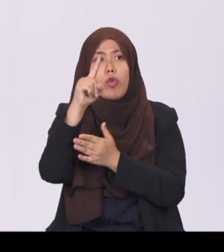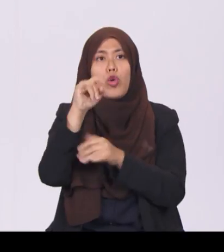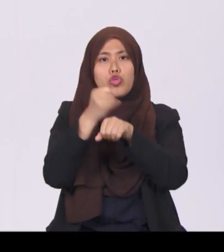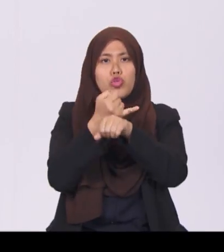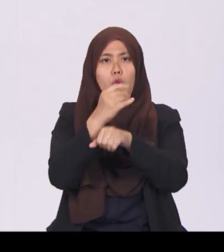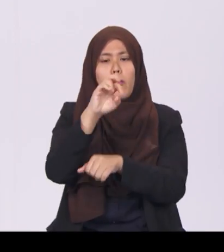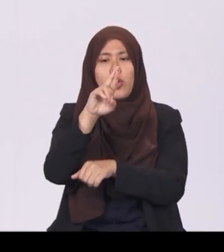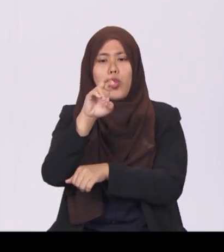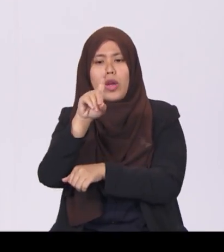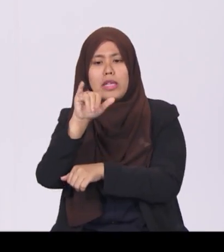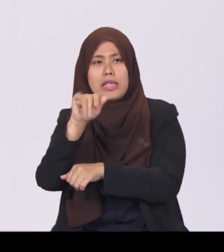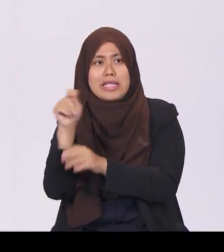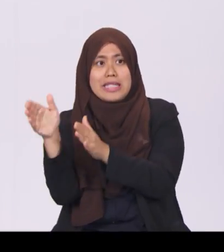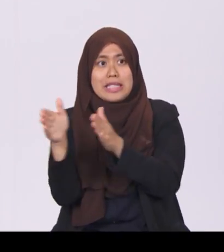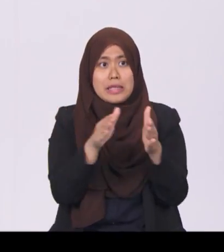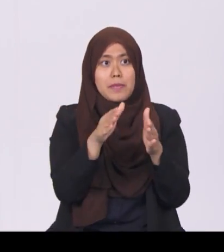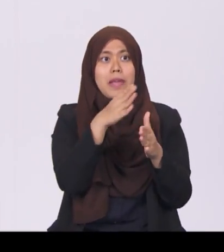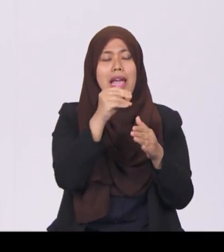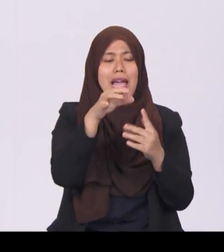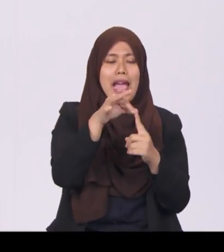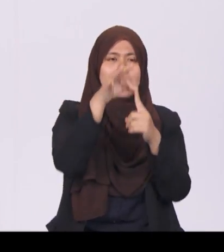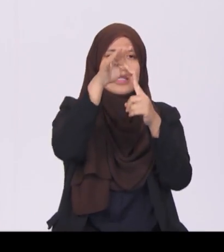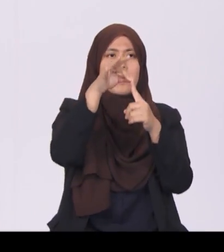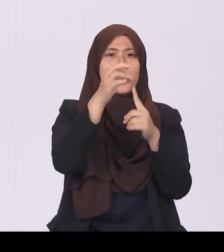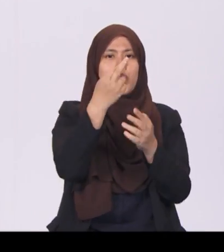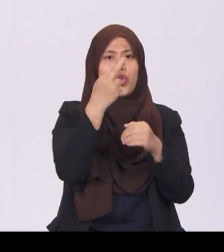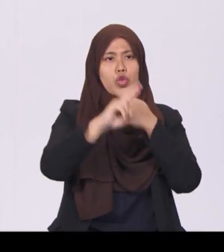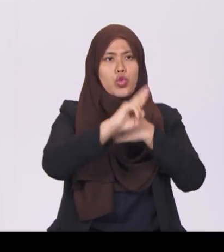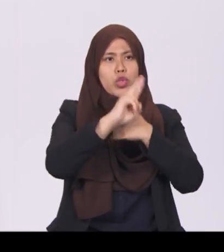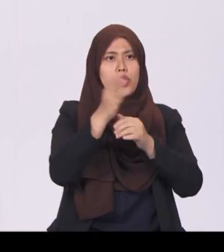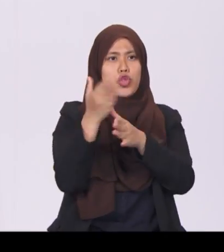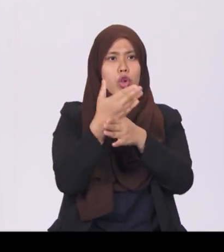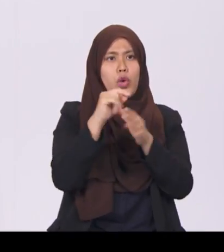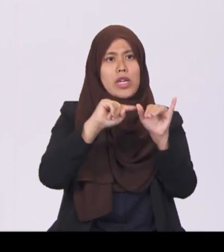to help employers and employees tide over the difficult period.